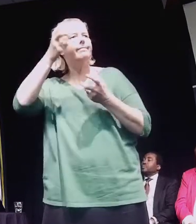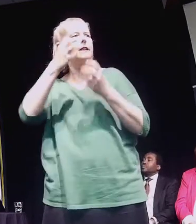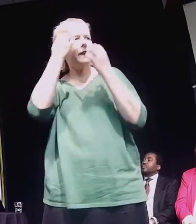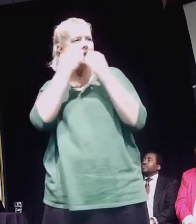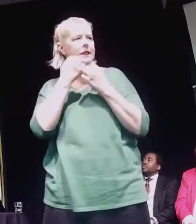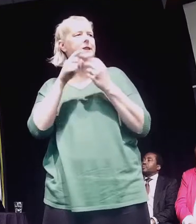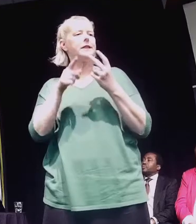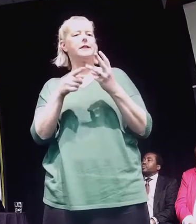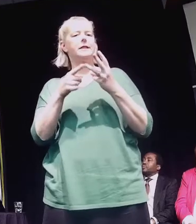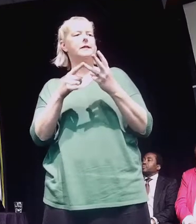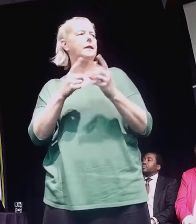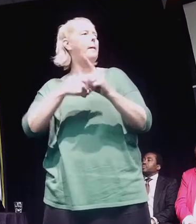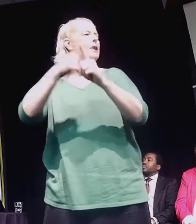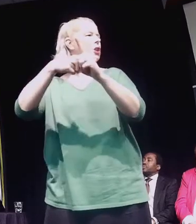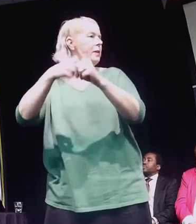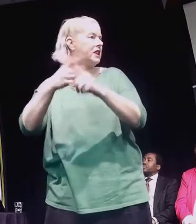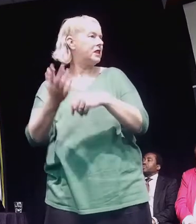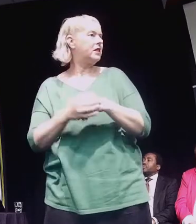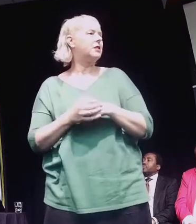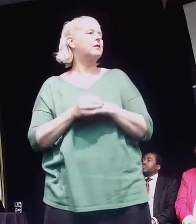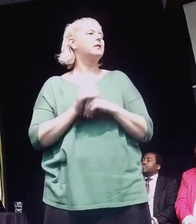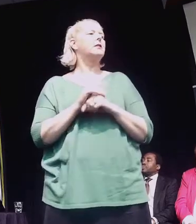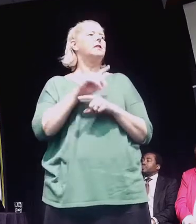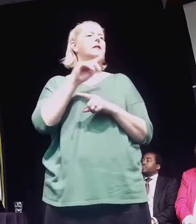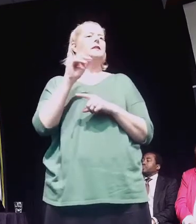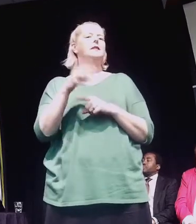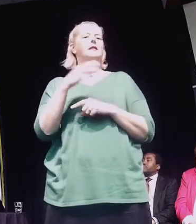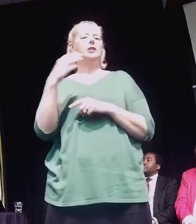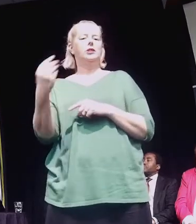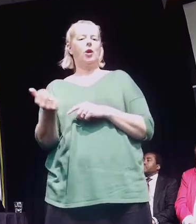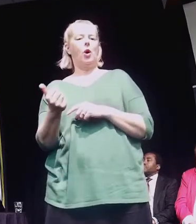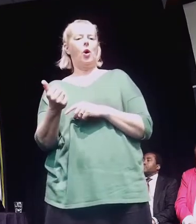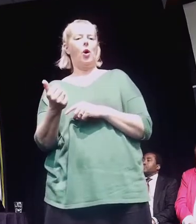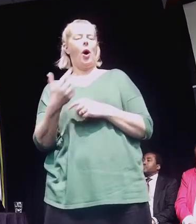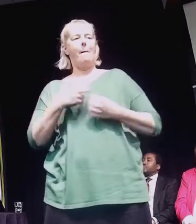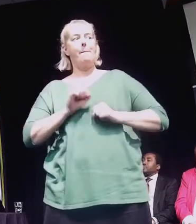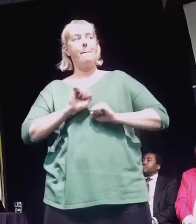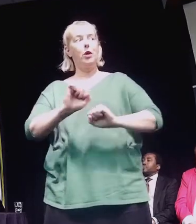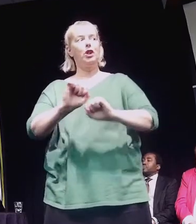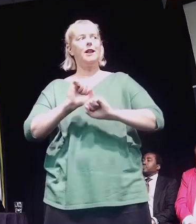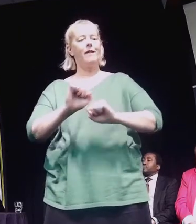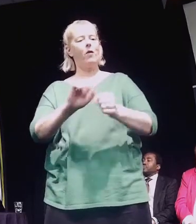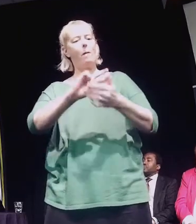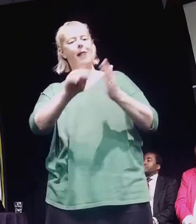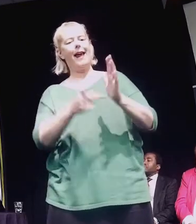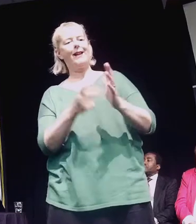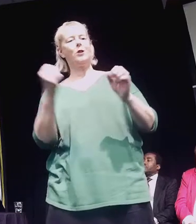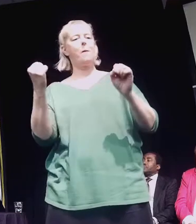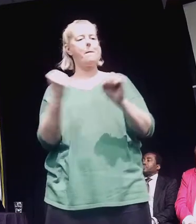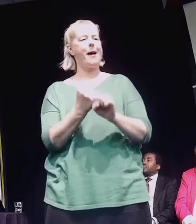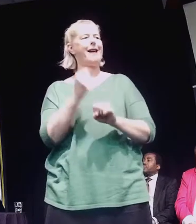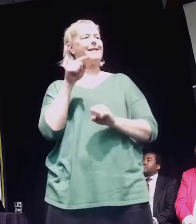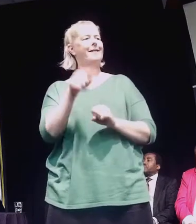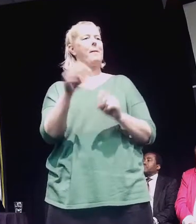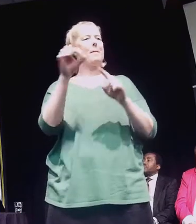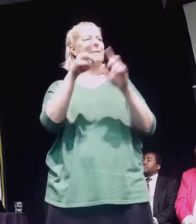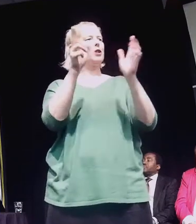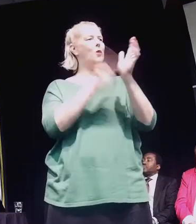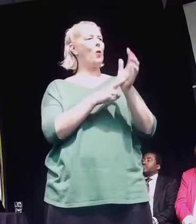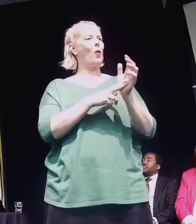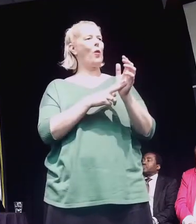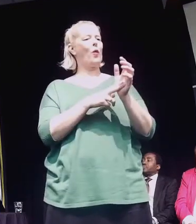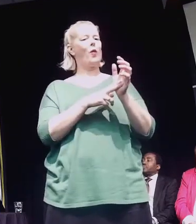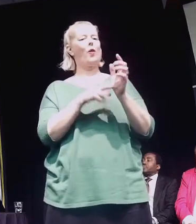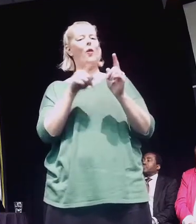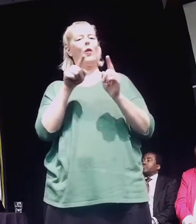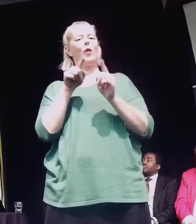pushing for a plan to make Palmerston North carbon neutral by 2040, with an interim plan of making Palmerston North